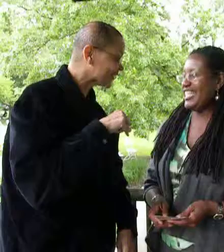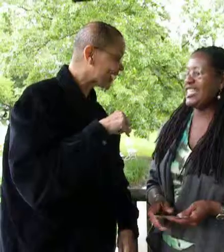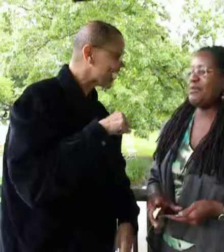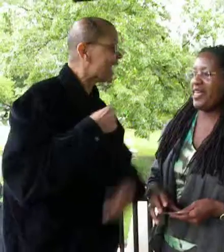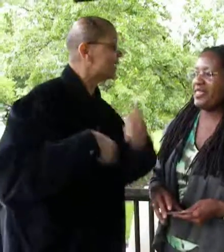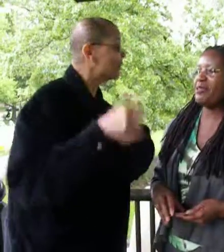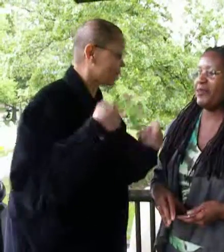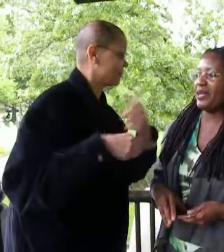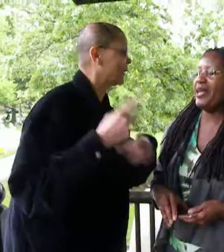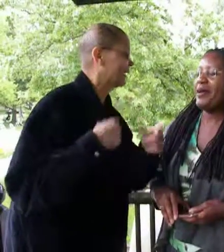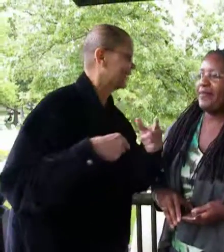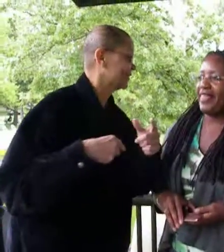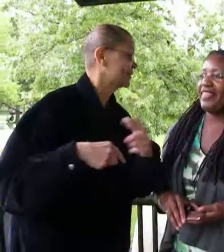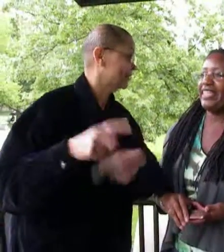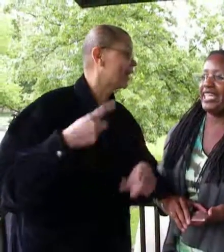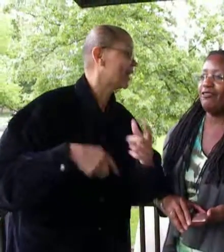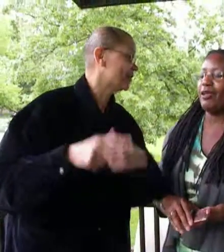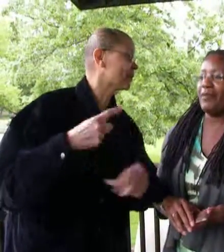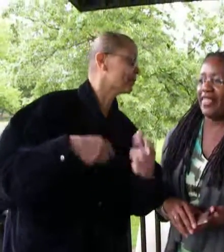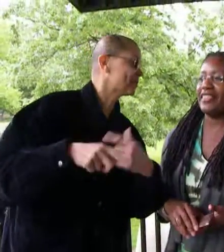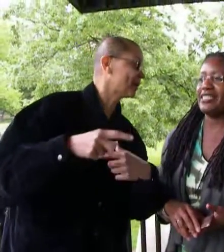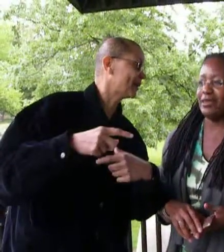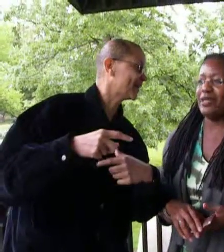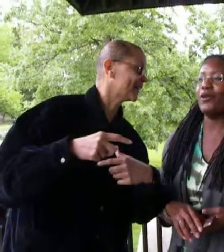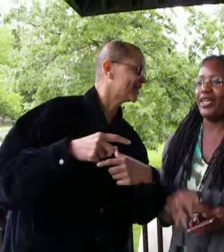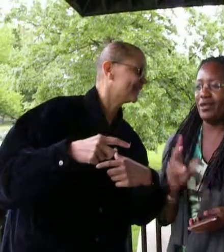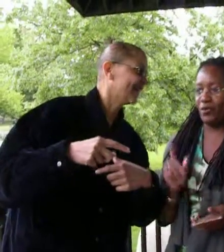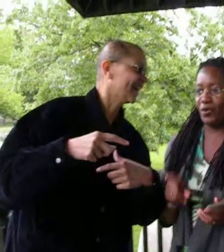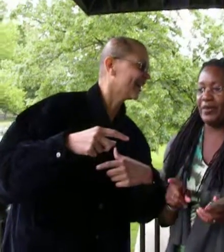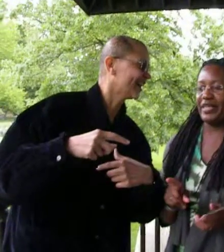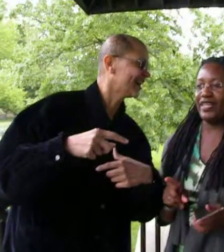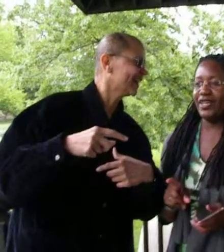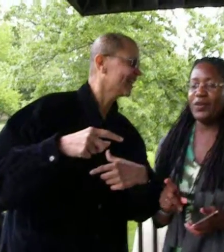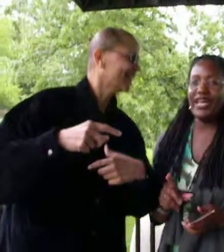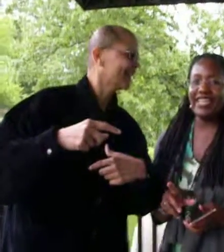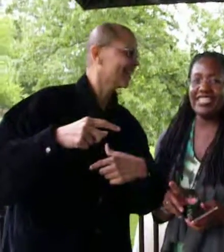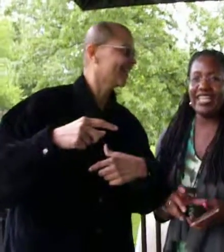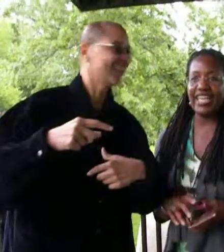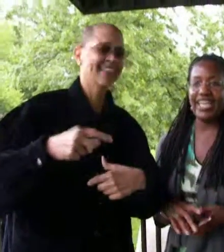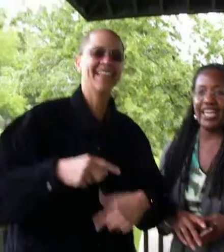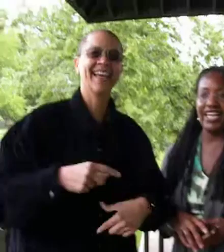Math in the morning, Math in the evening, Math in the summer. Okay, then we'll repeat it. We got it together now.